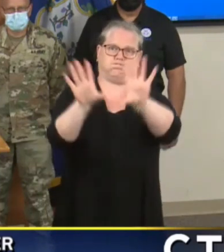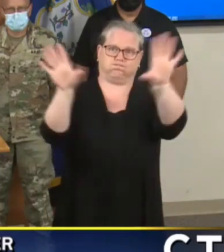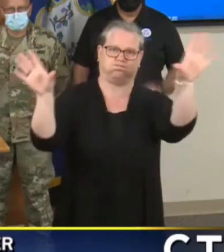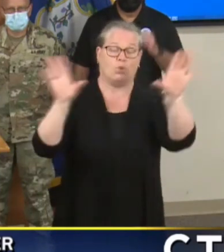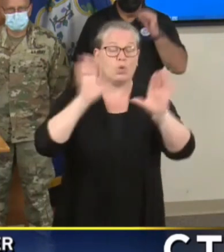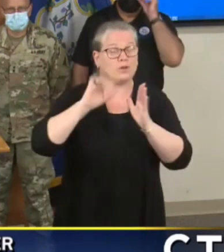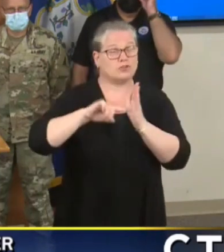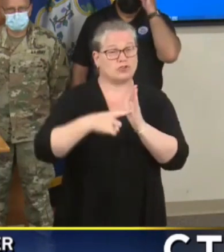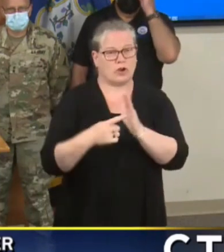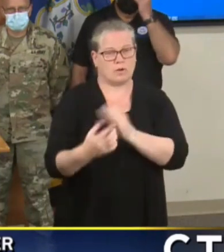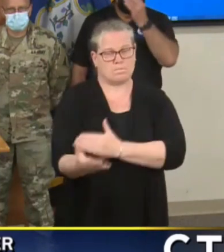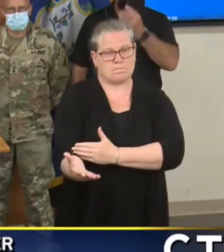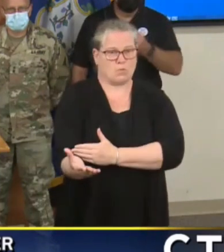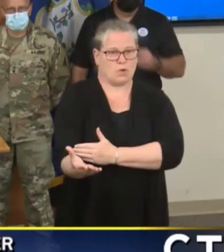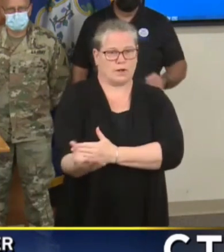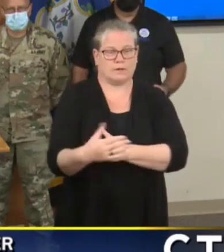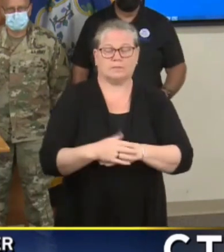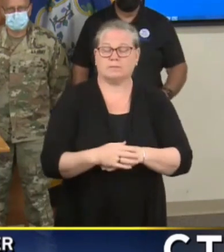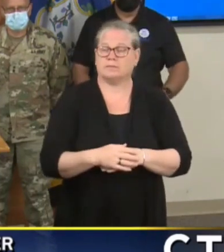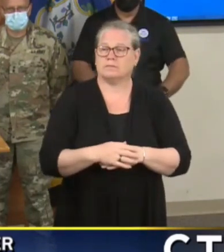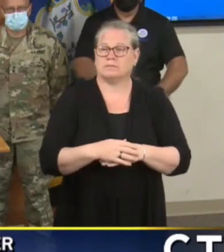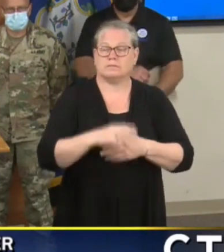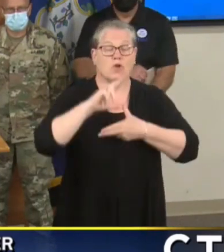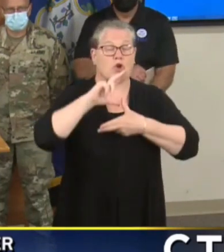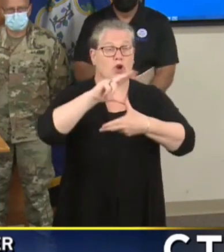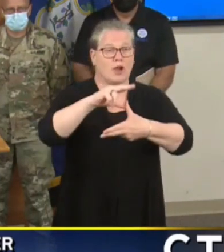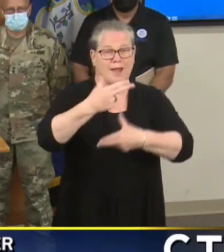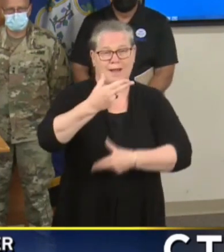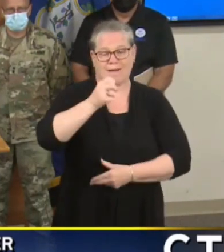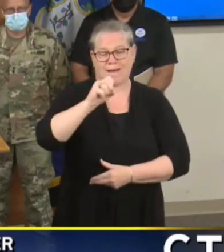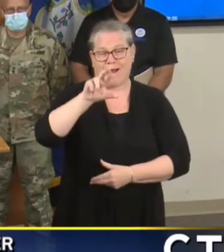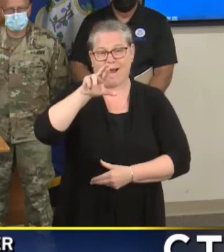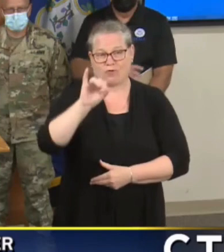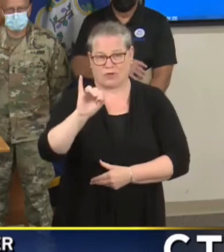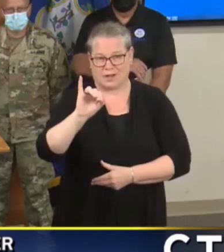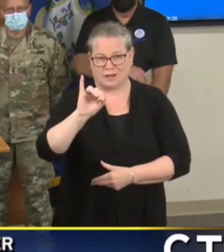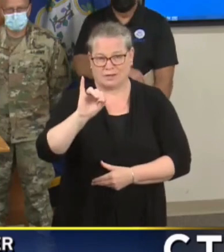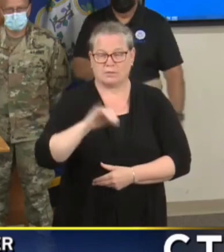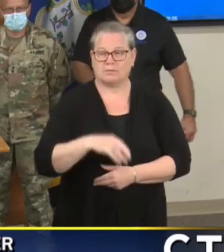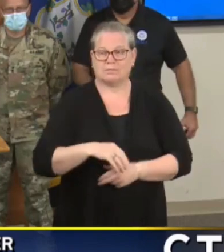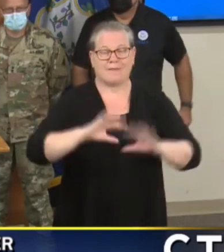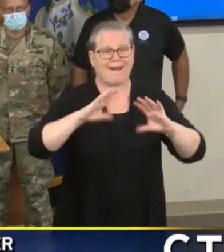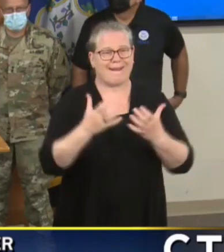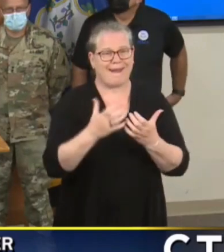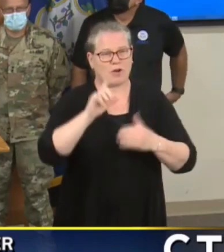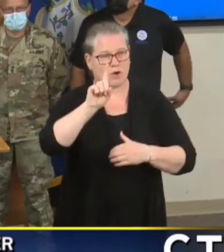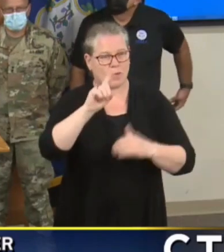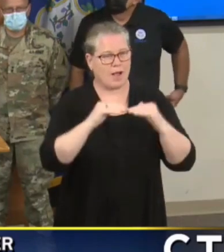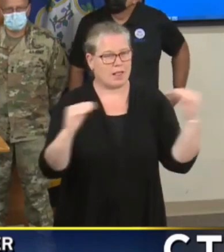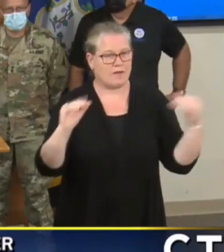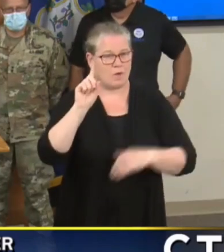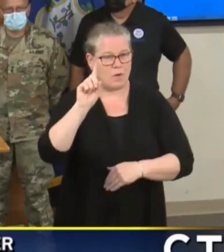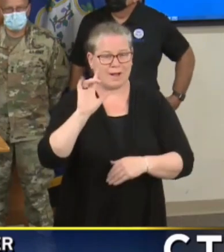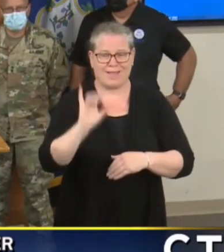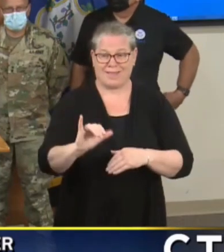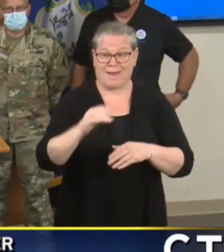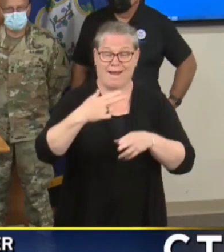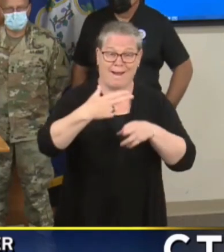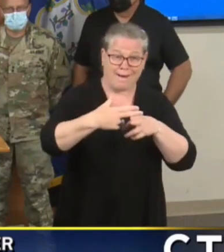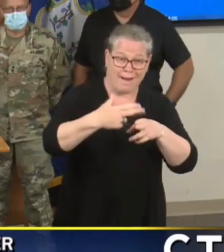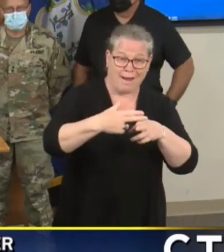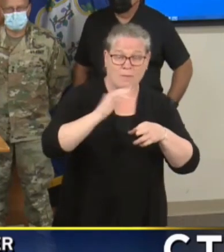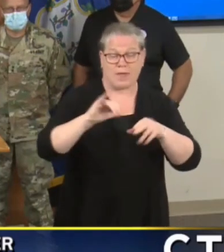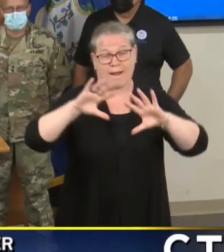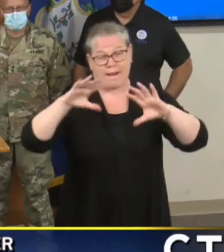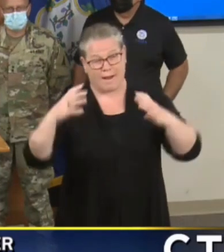It's called Hurricane Henri category one. I don't think the name Henri or category one do justice to the